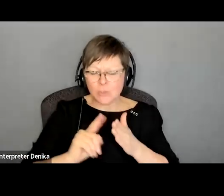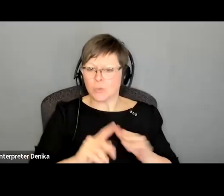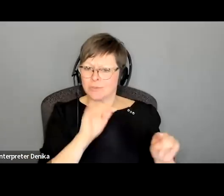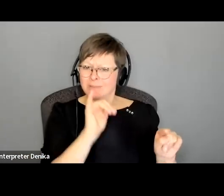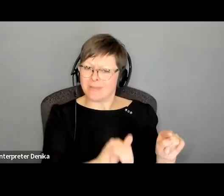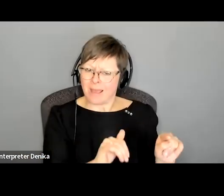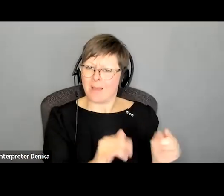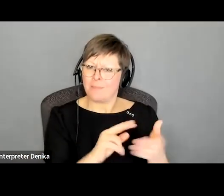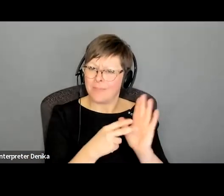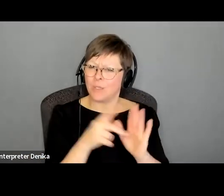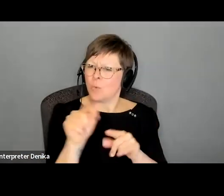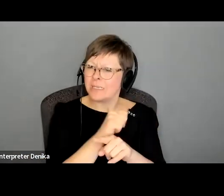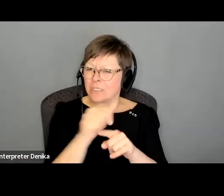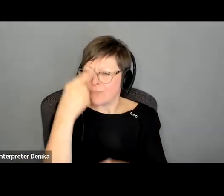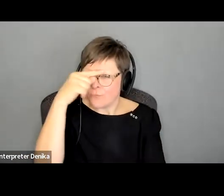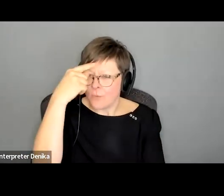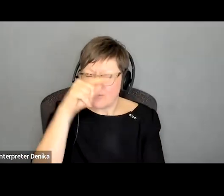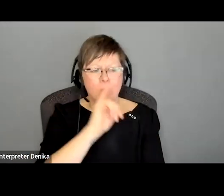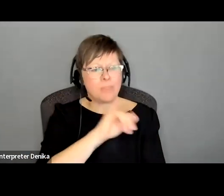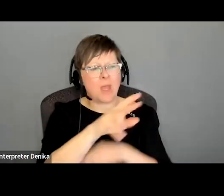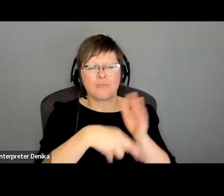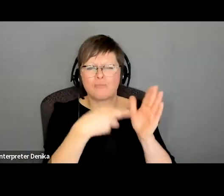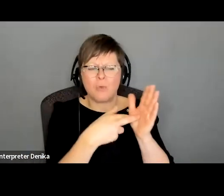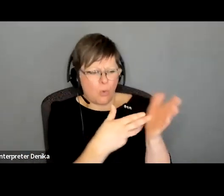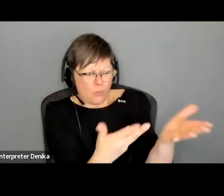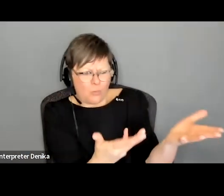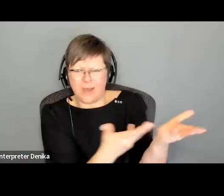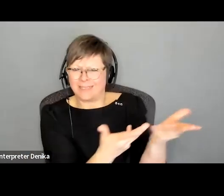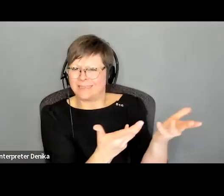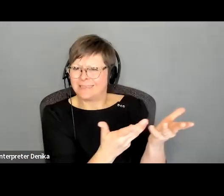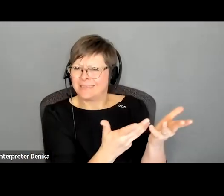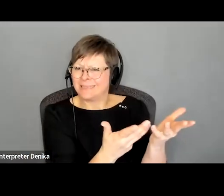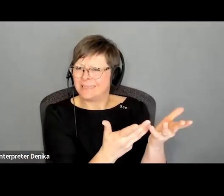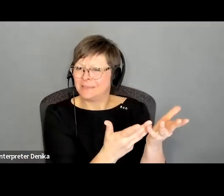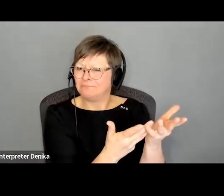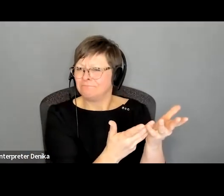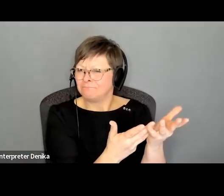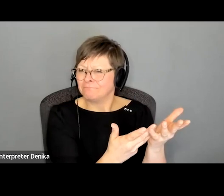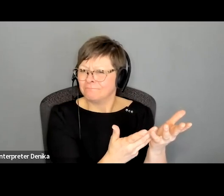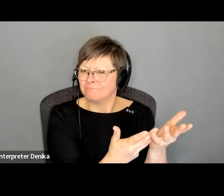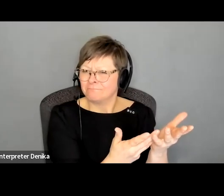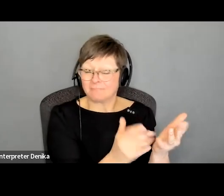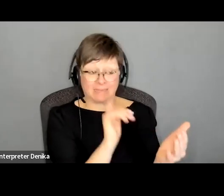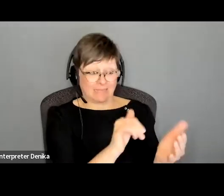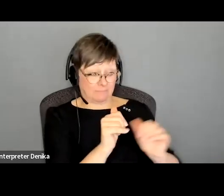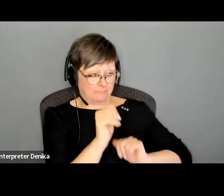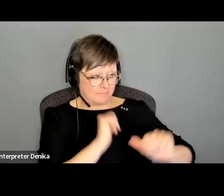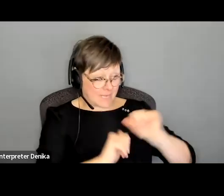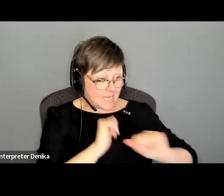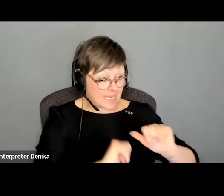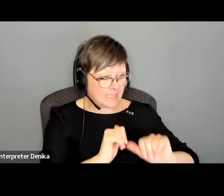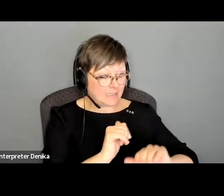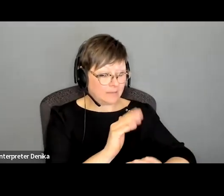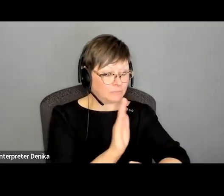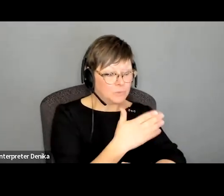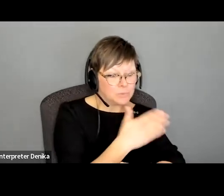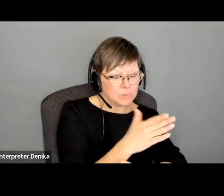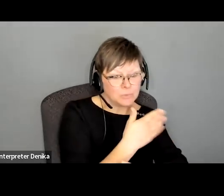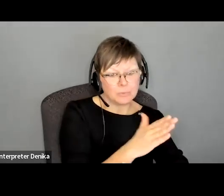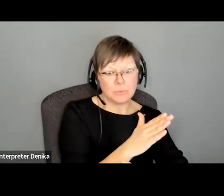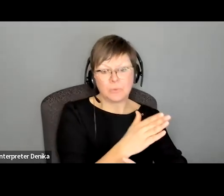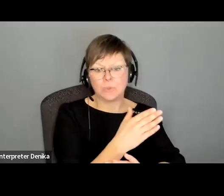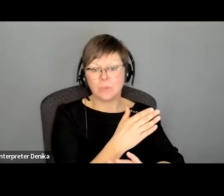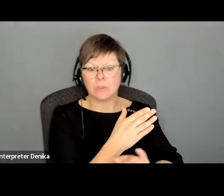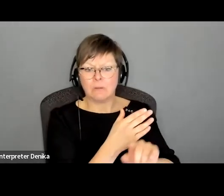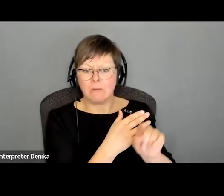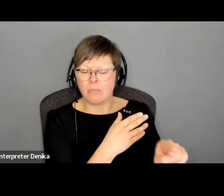auditioning for what is the role like you know has has this play or musical ever been on before if not what